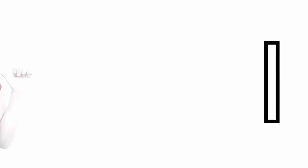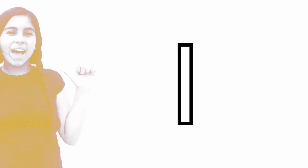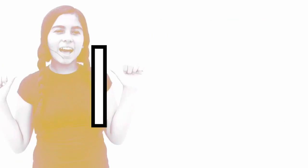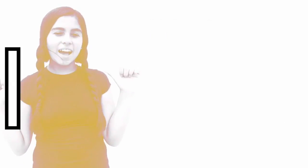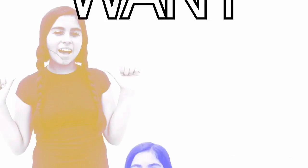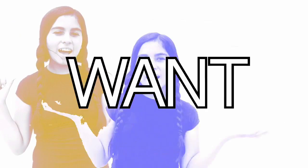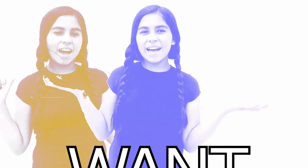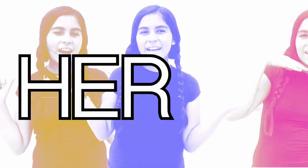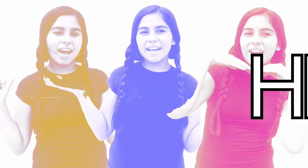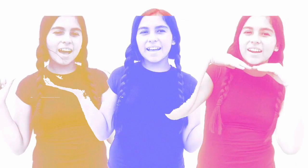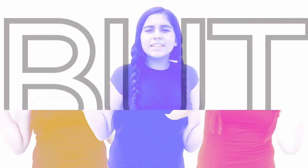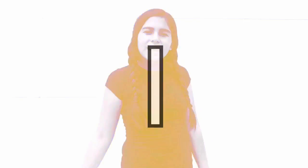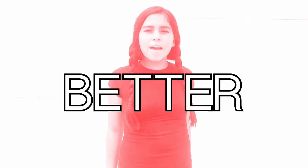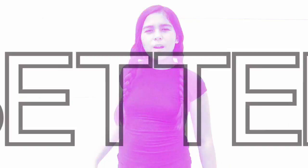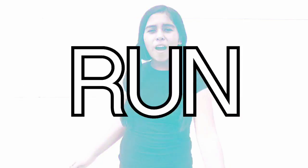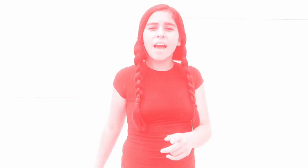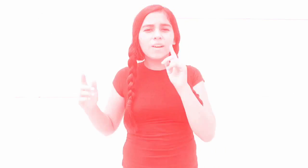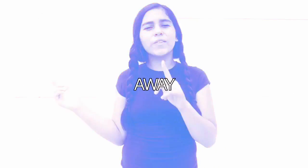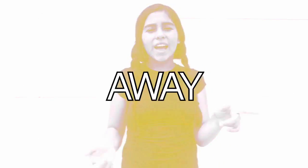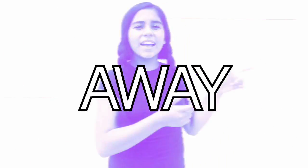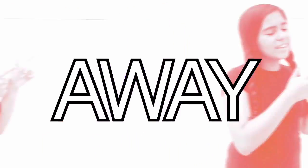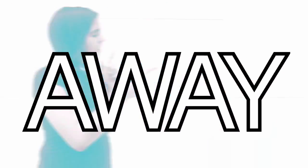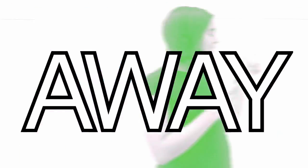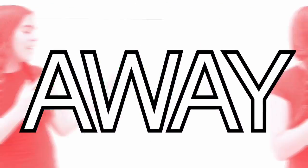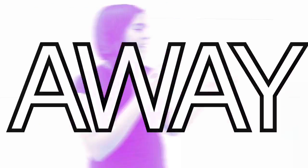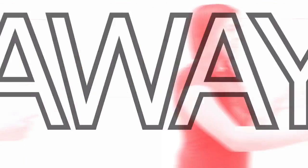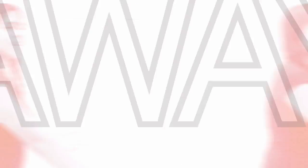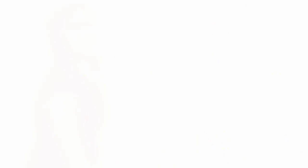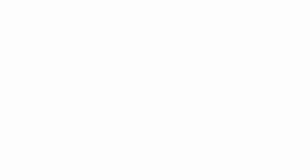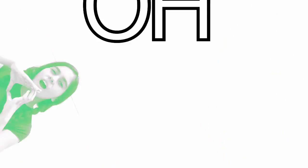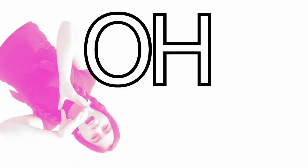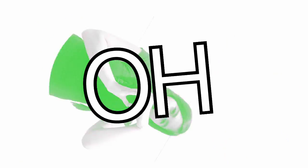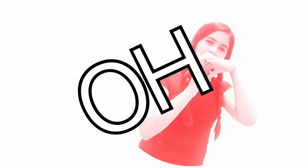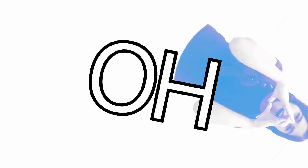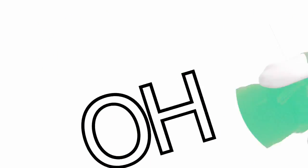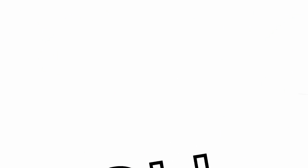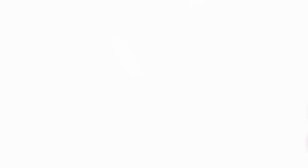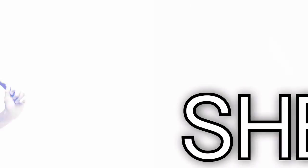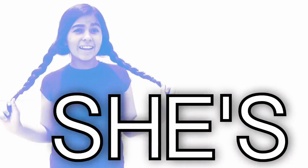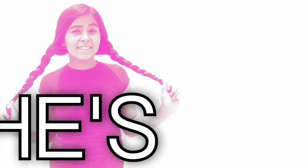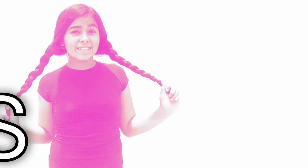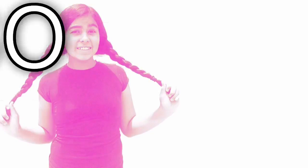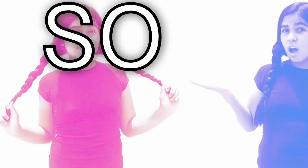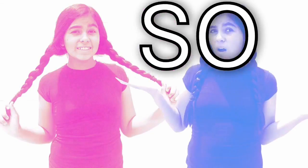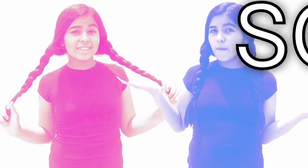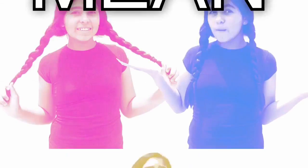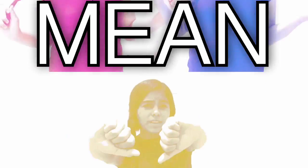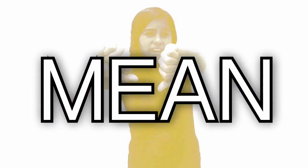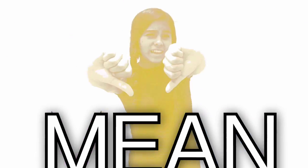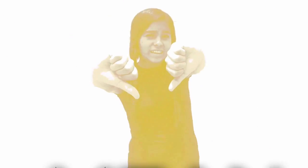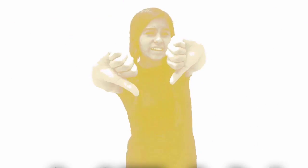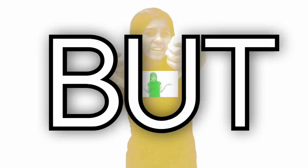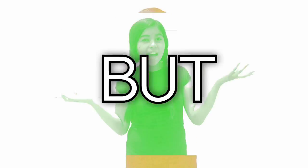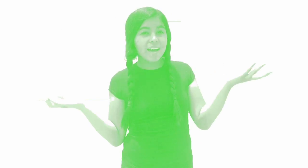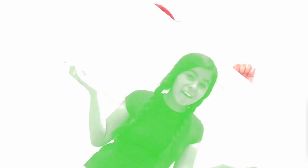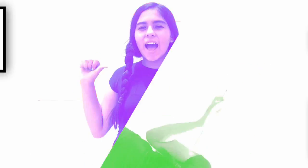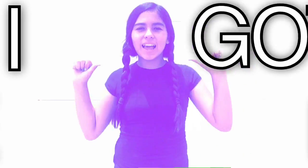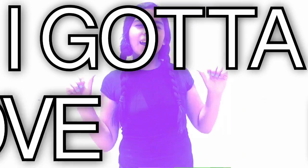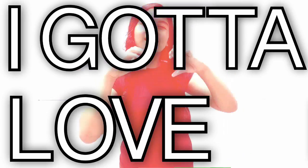I want her, but I better run away Oh-oh She's so mean, but I gotta